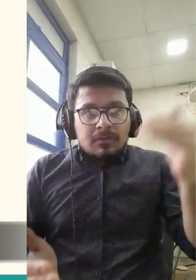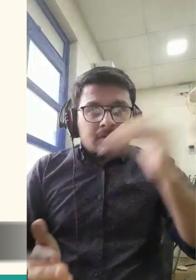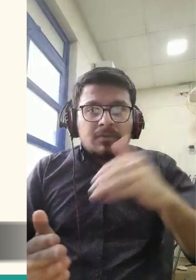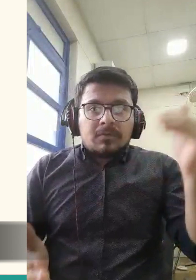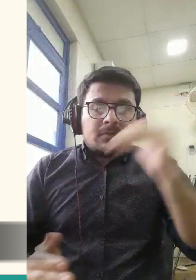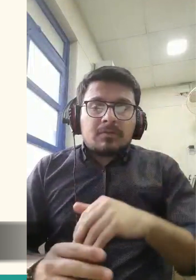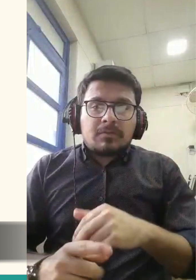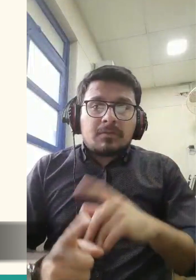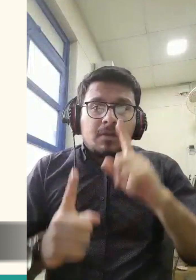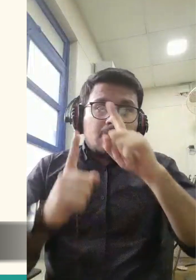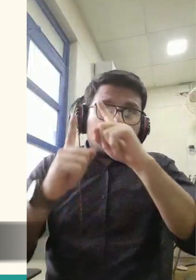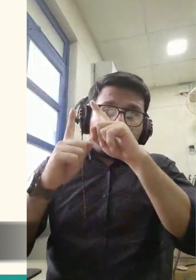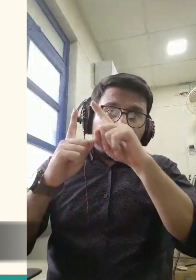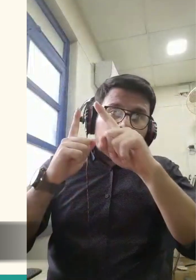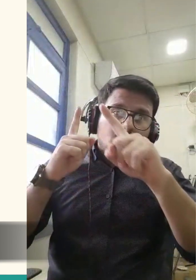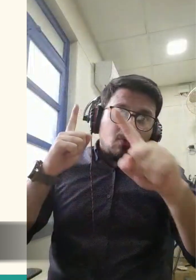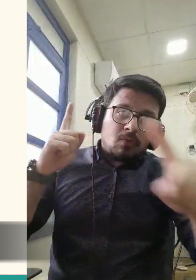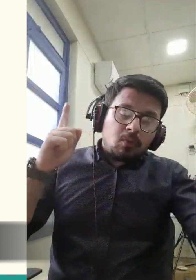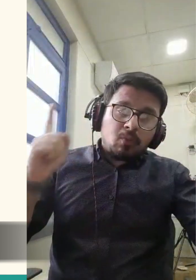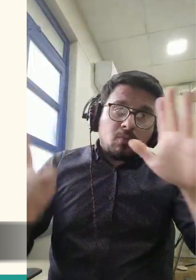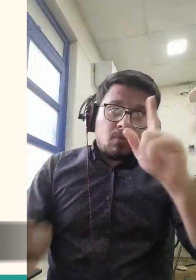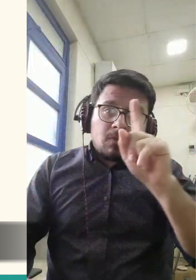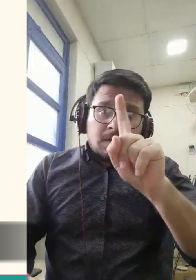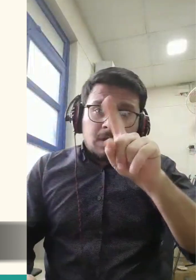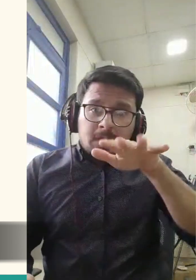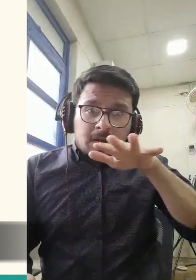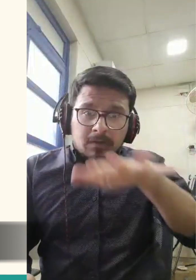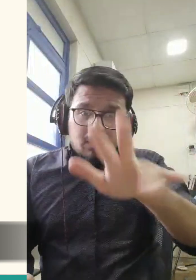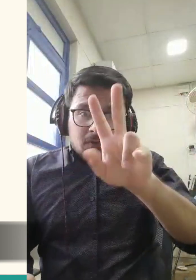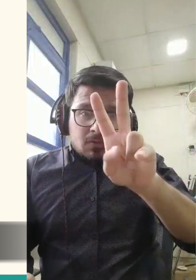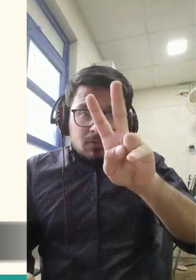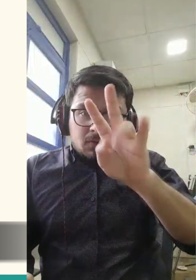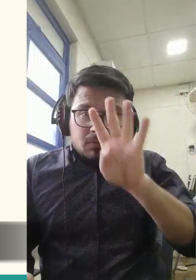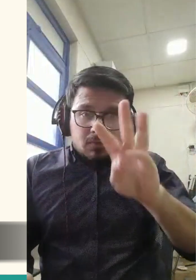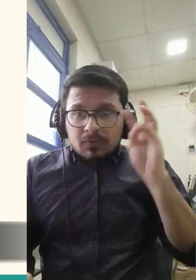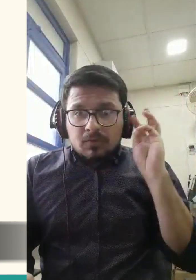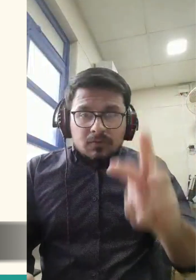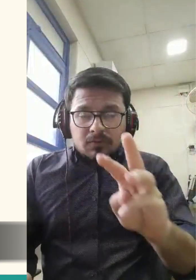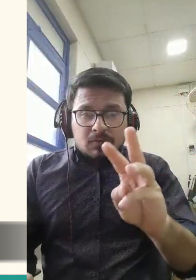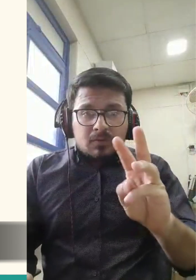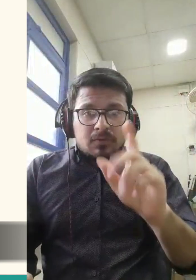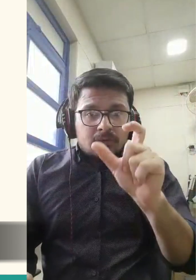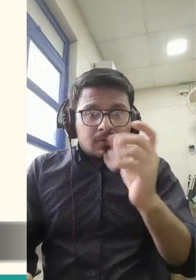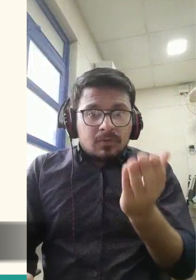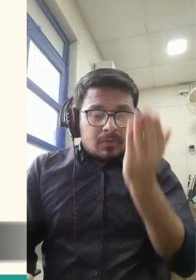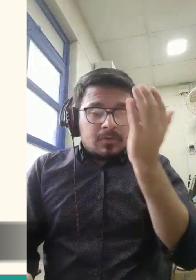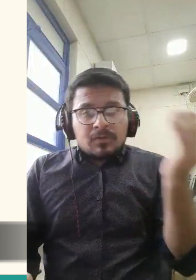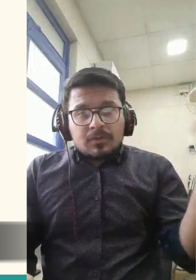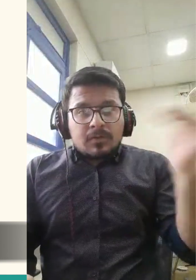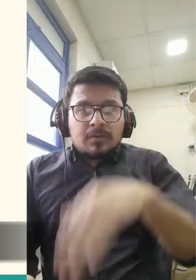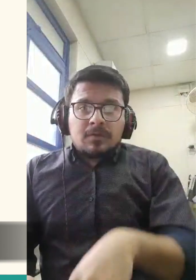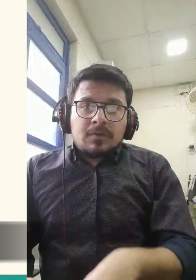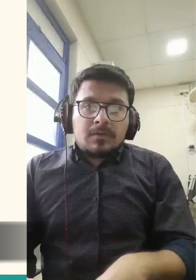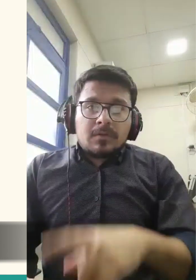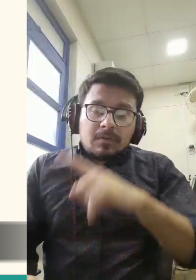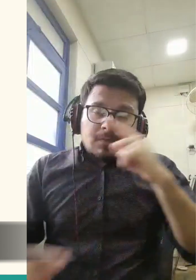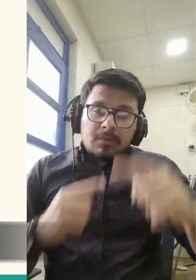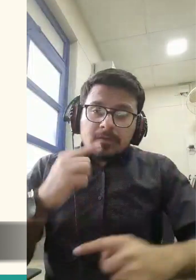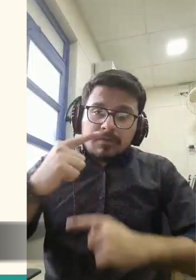Since Adam, a long line of prophets have come and done their utmost to guide